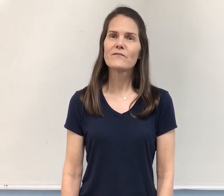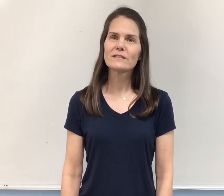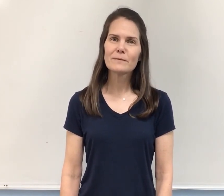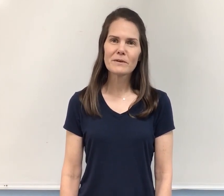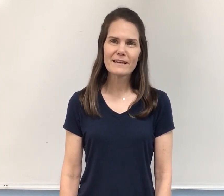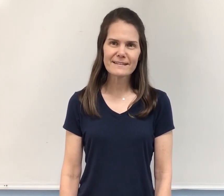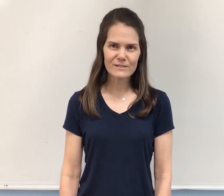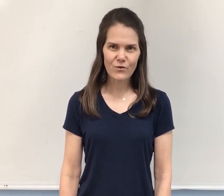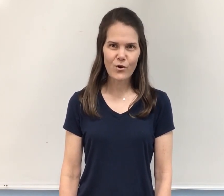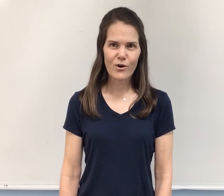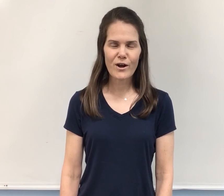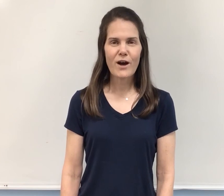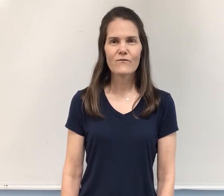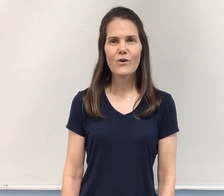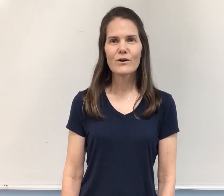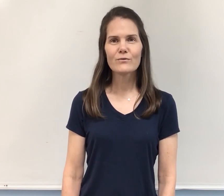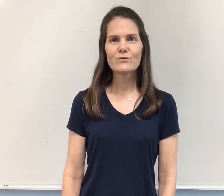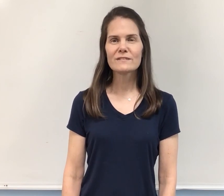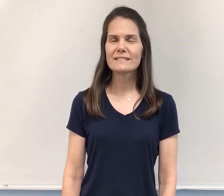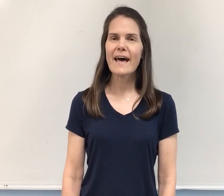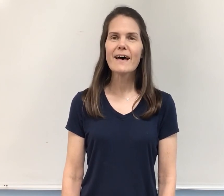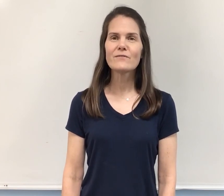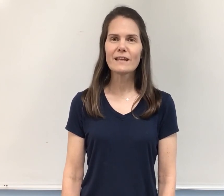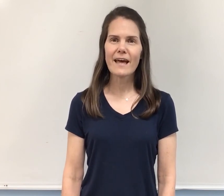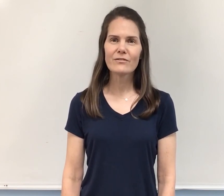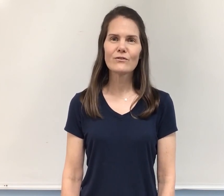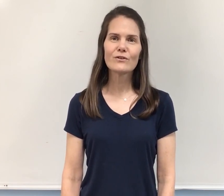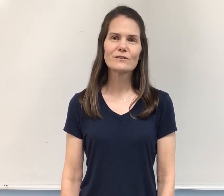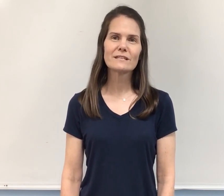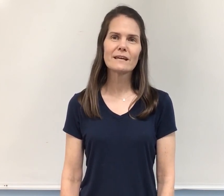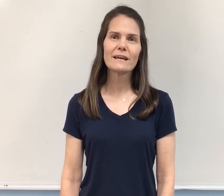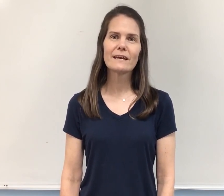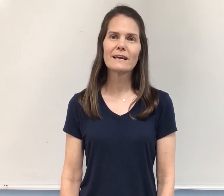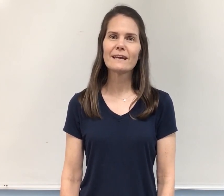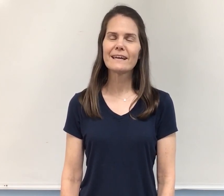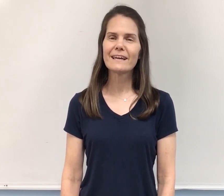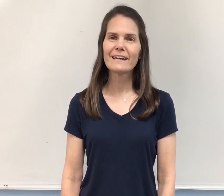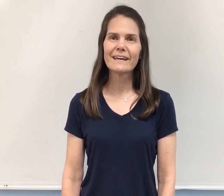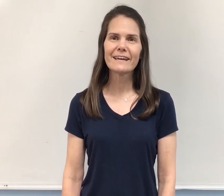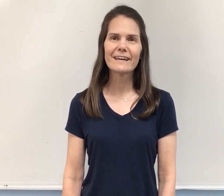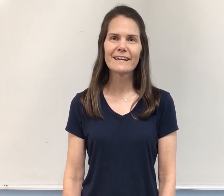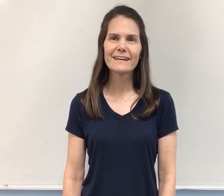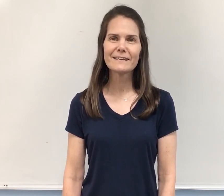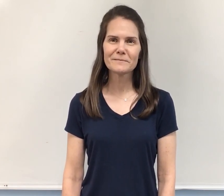Philippians 4, 4 through 7 and 13. 7 13. Philippians 13. through 5 and right back.